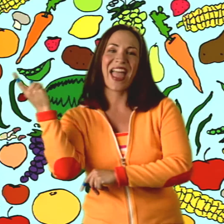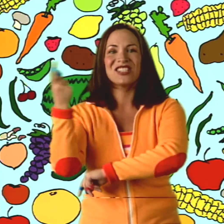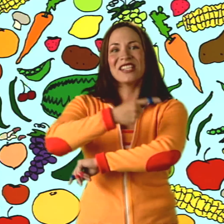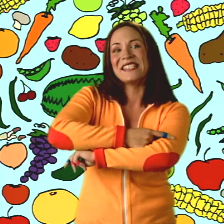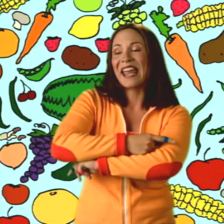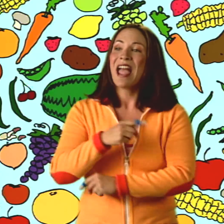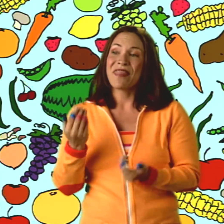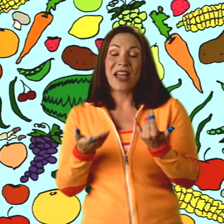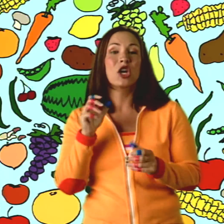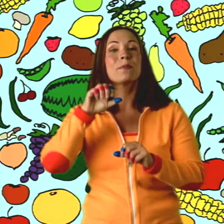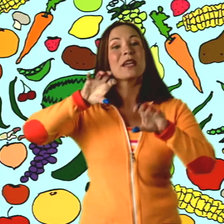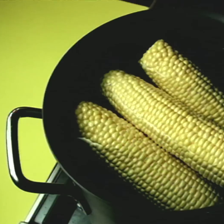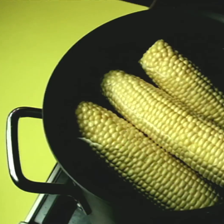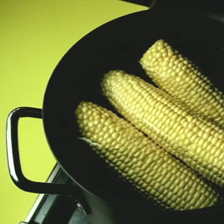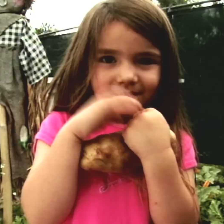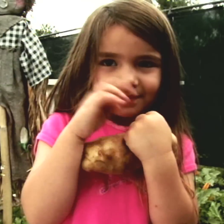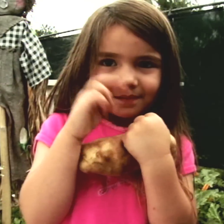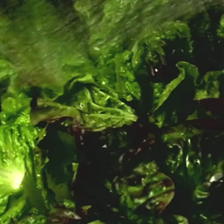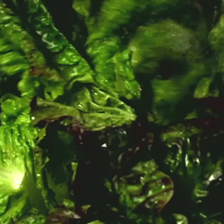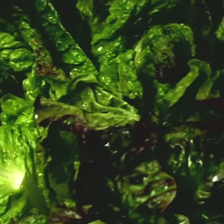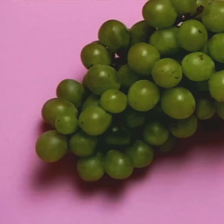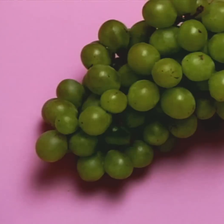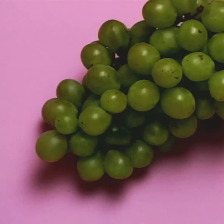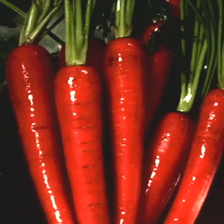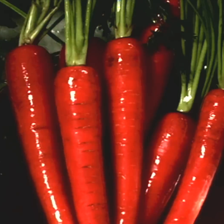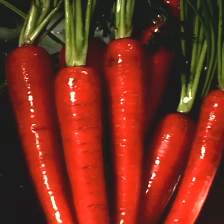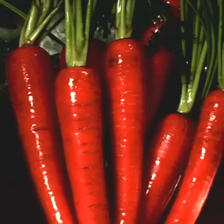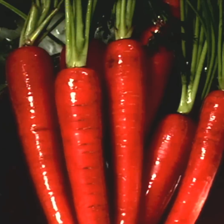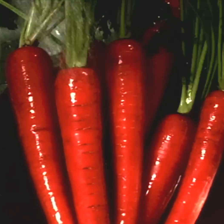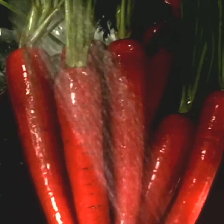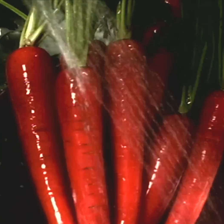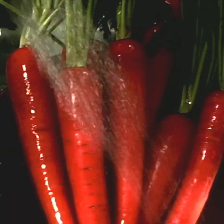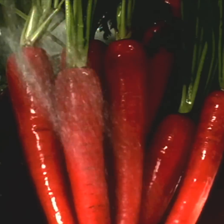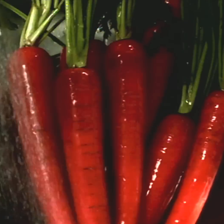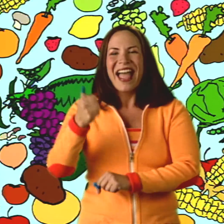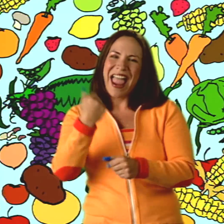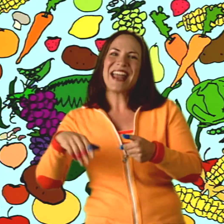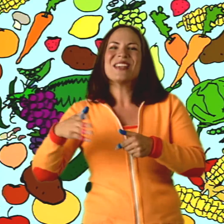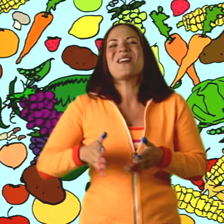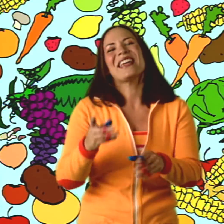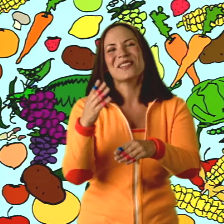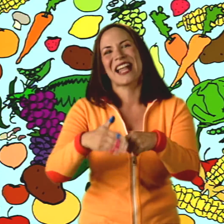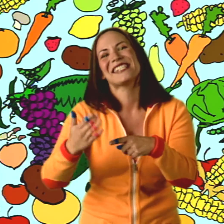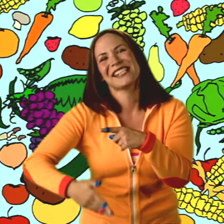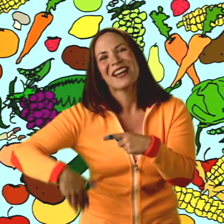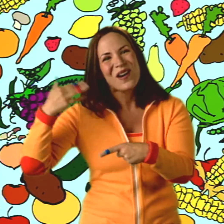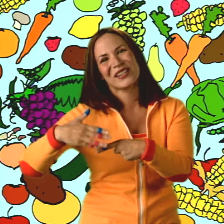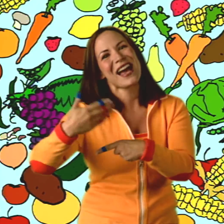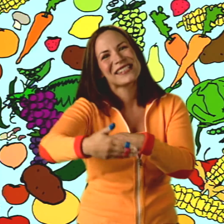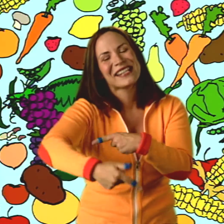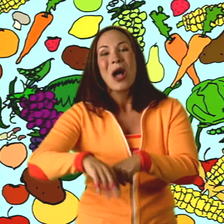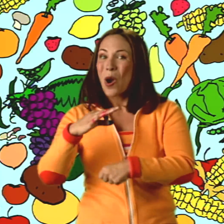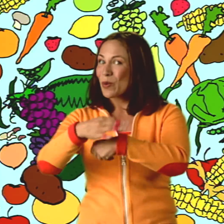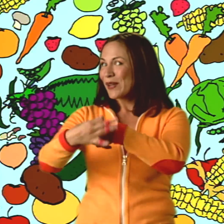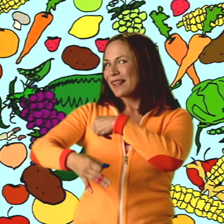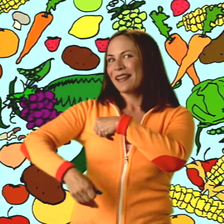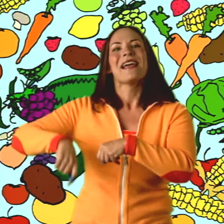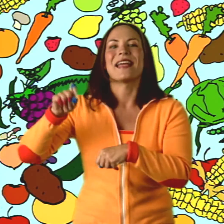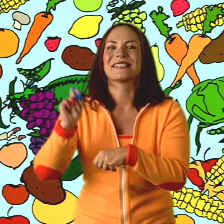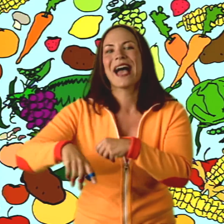veggie day. That could be corn, potato, lettuce, grape, and carrot day. Any way you slice it, or dice it, or peel it, it's